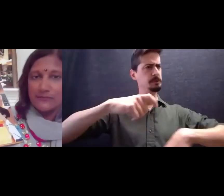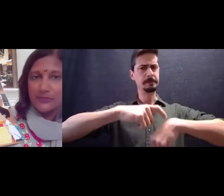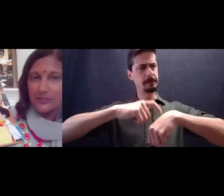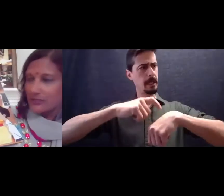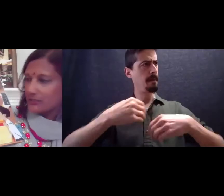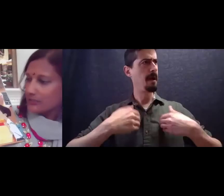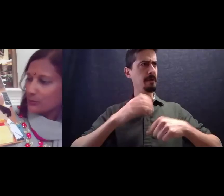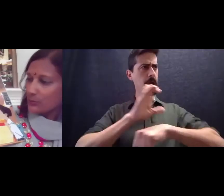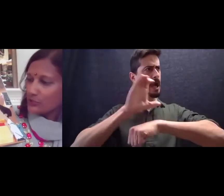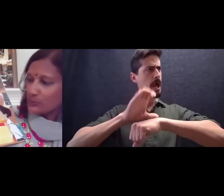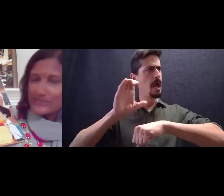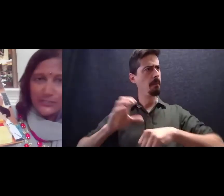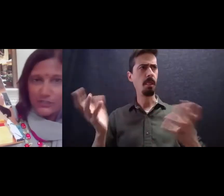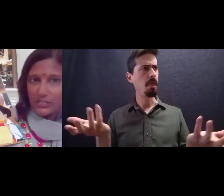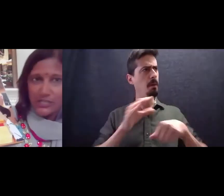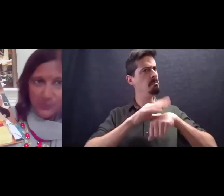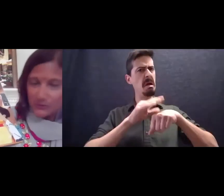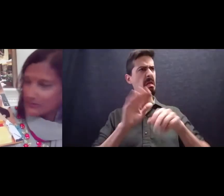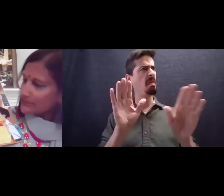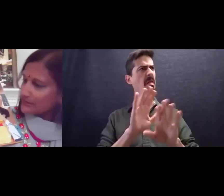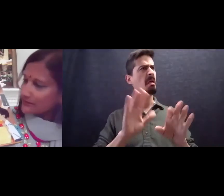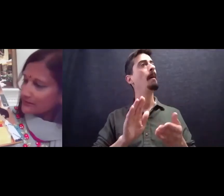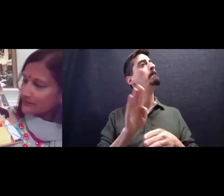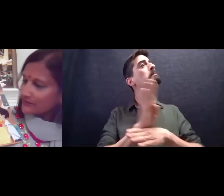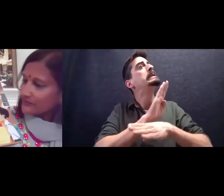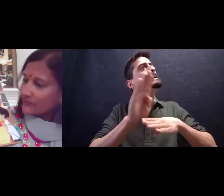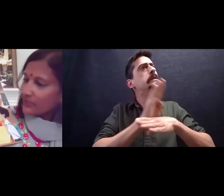we're too busy herding goats